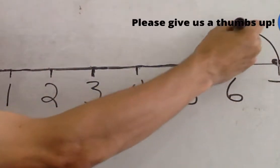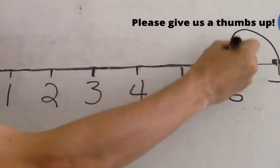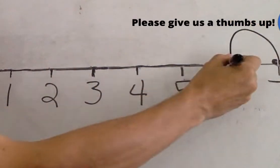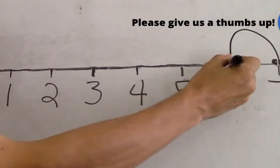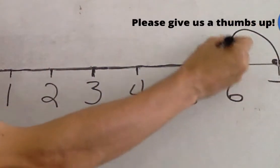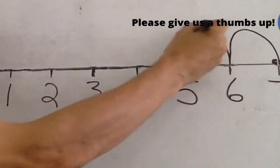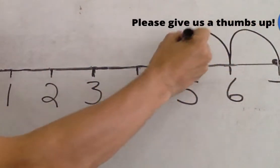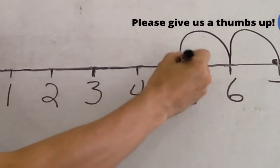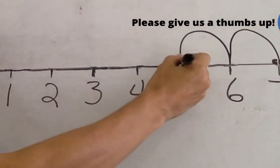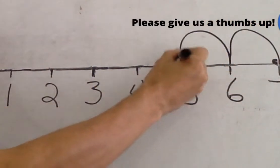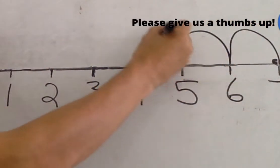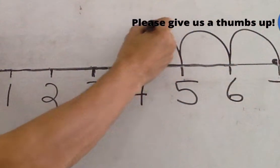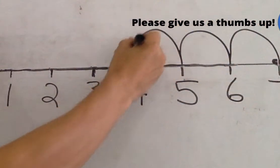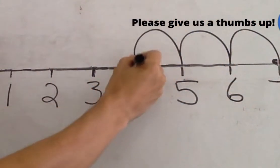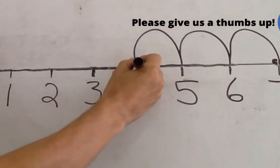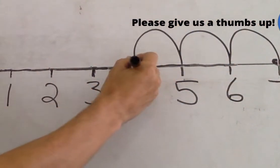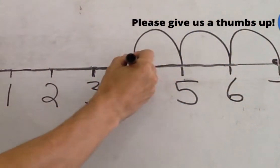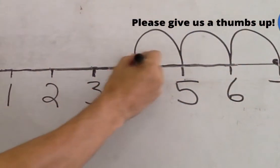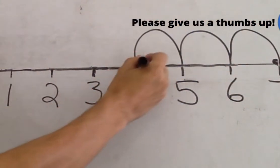1, 2, 3.